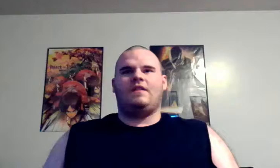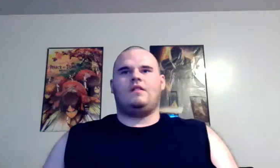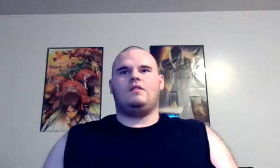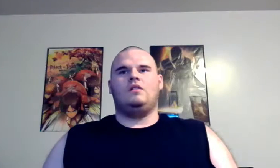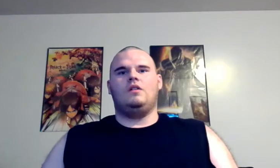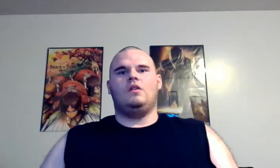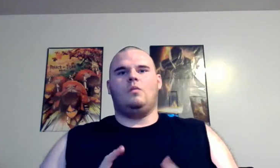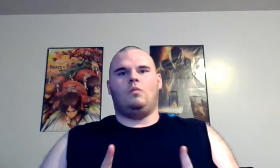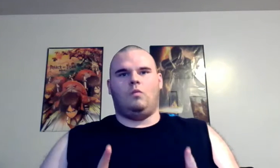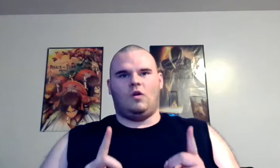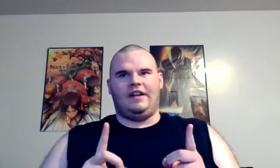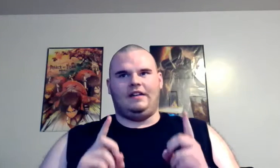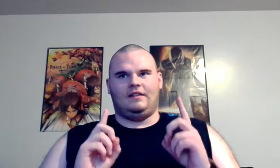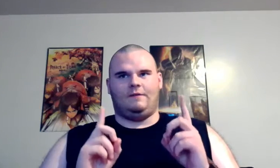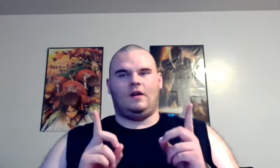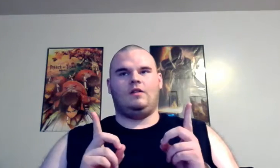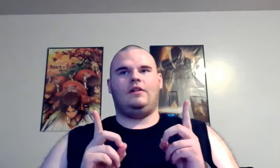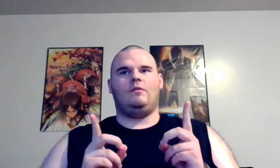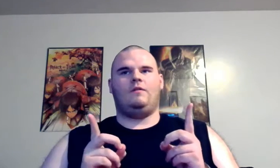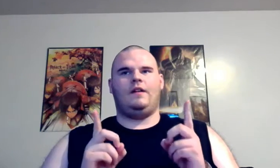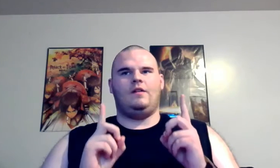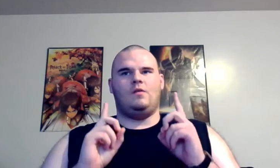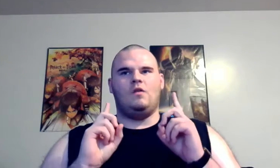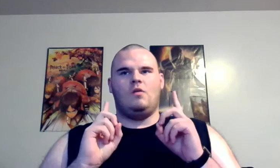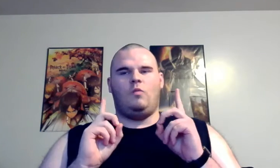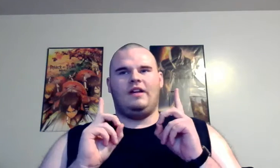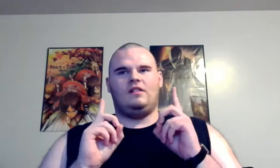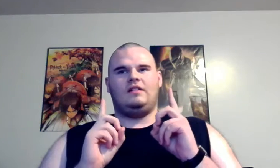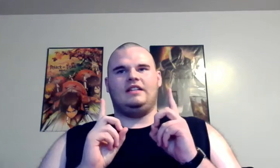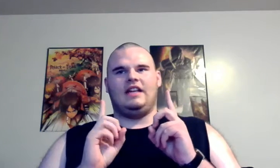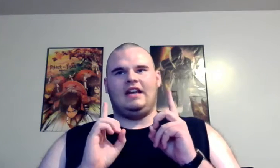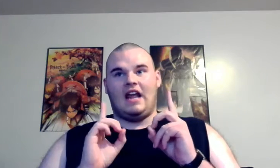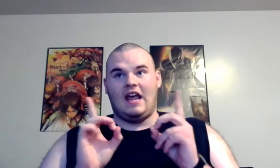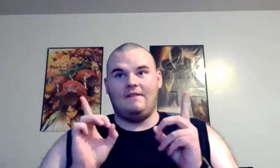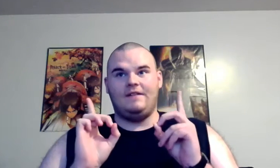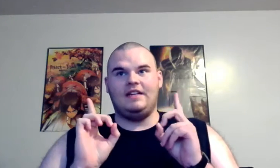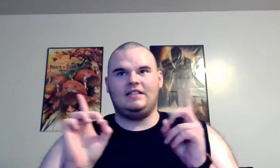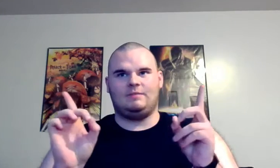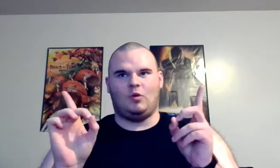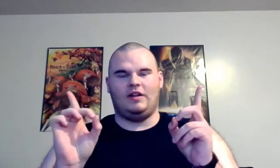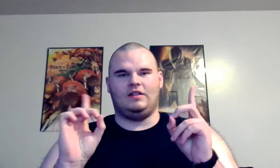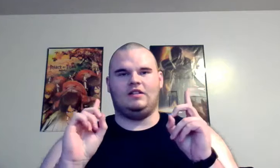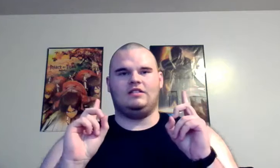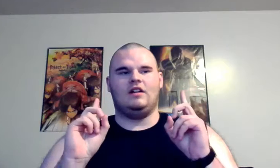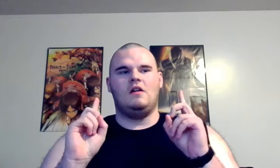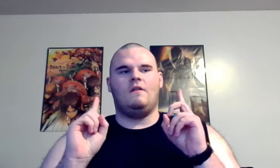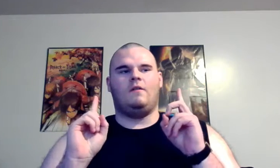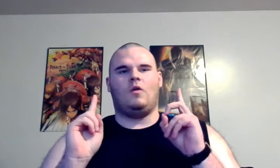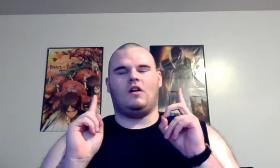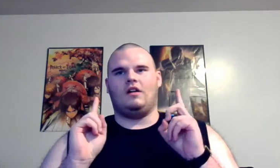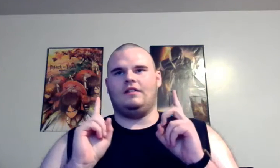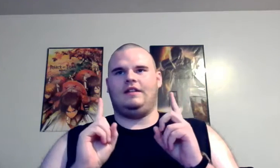Warning the following review will contain heavy spoilers for the